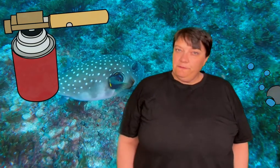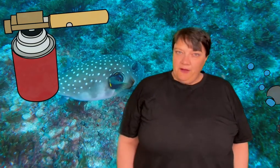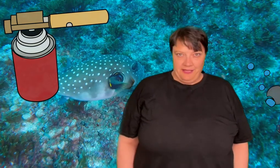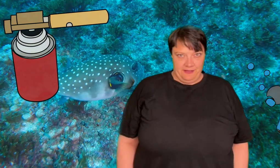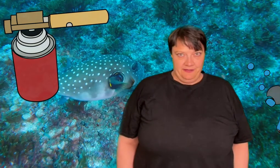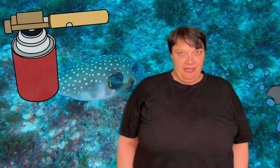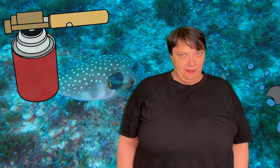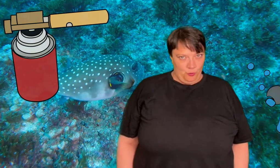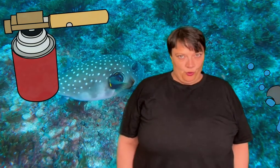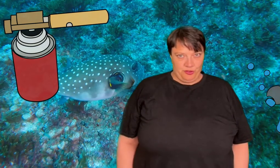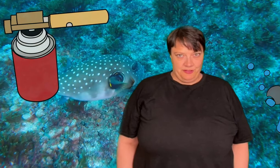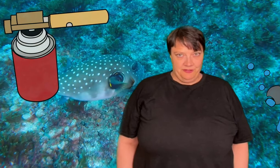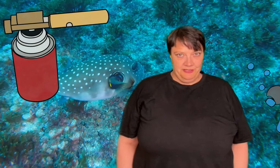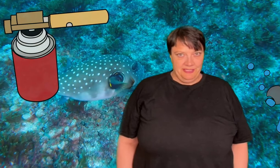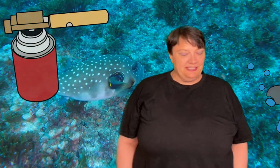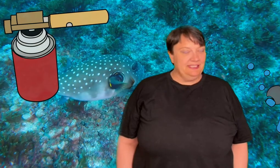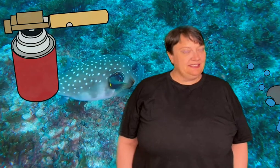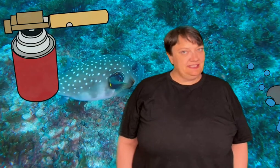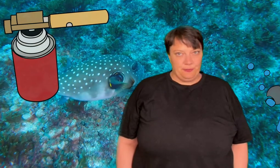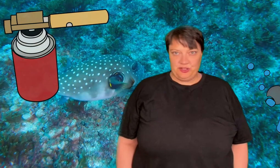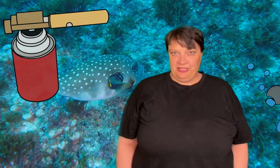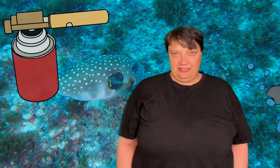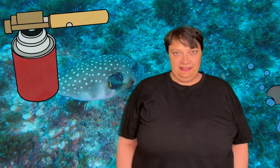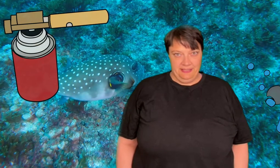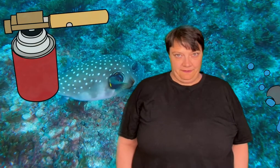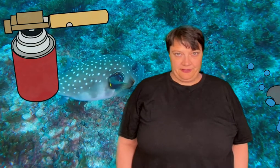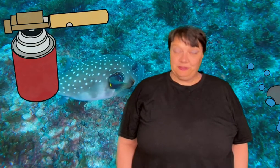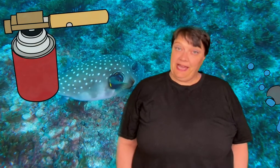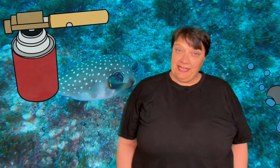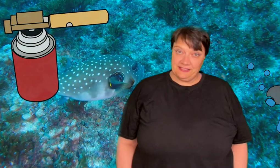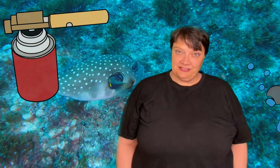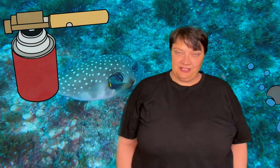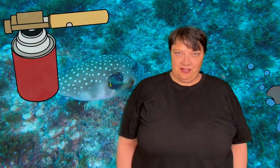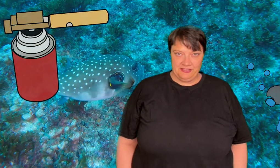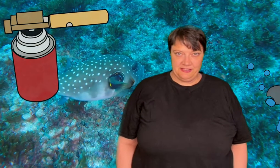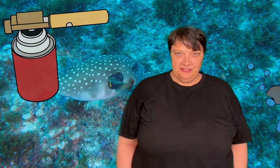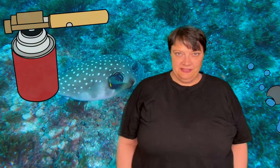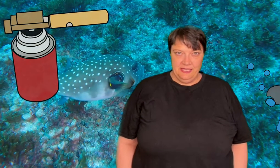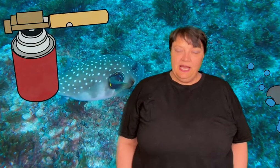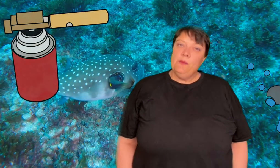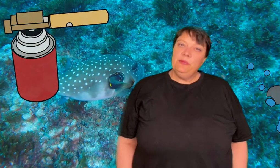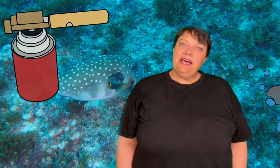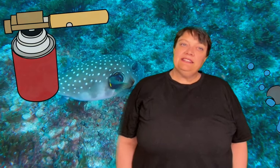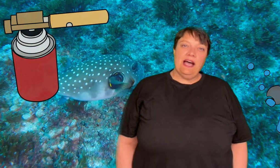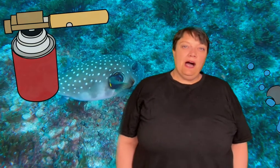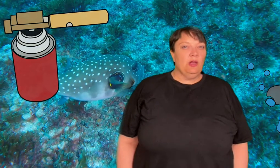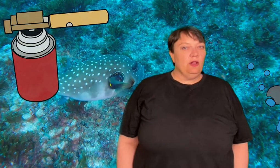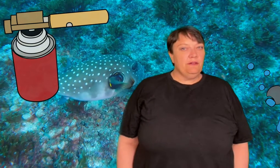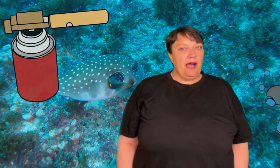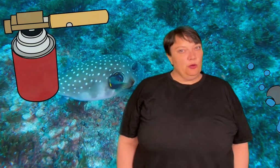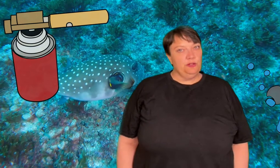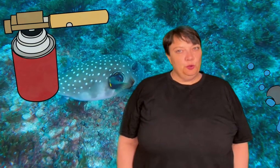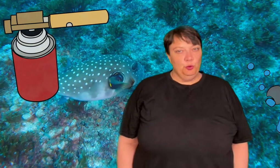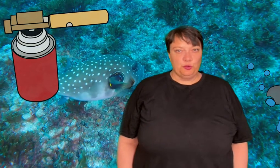Taking fire underwater is an exceptionally difficult and hazardous task but that's how